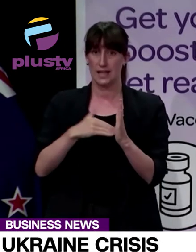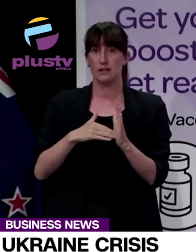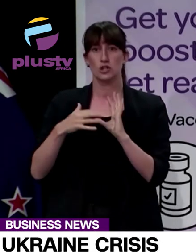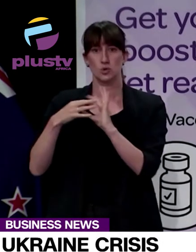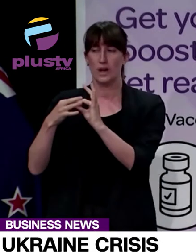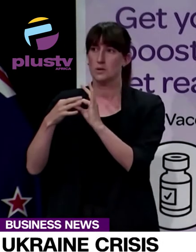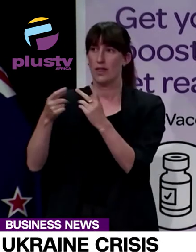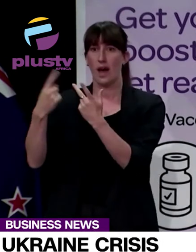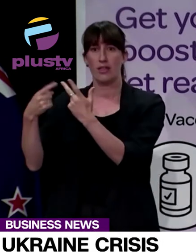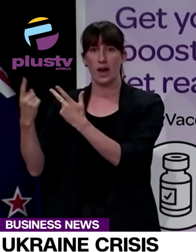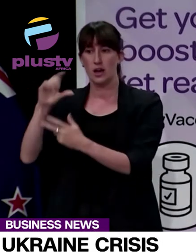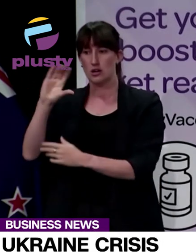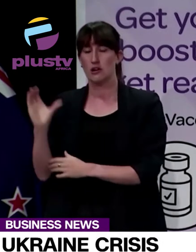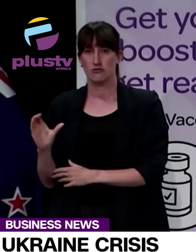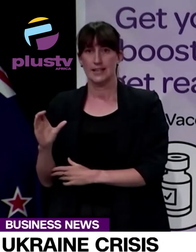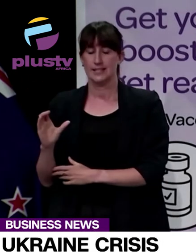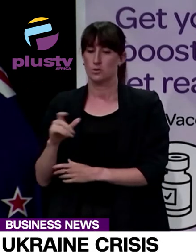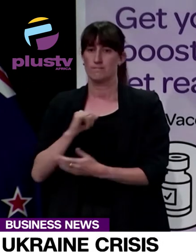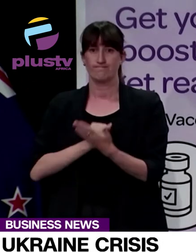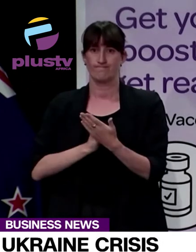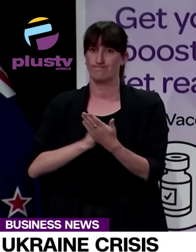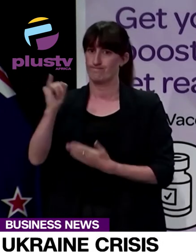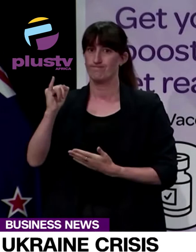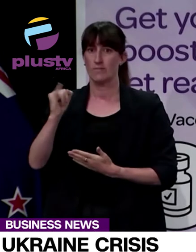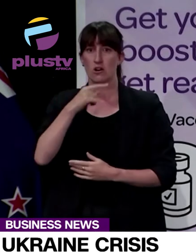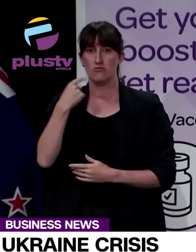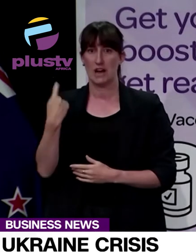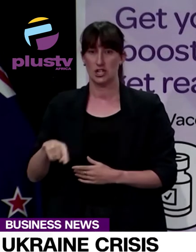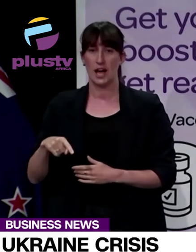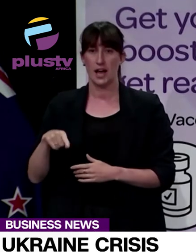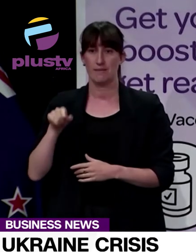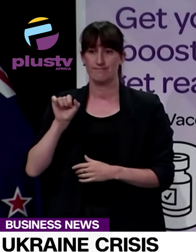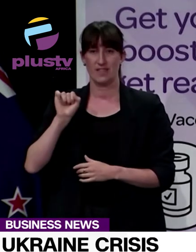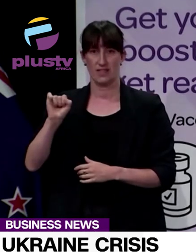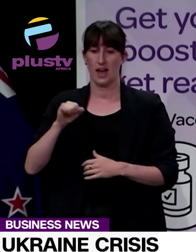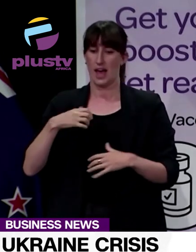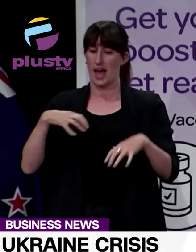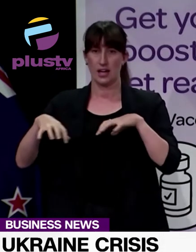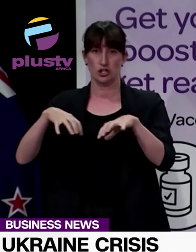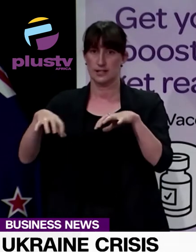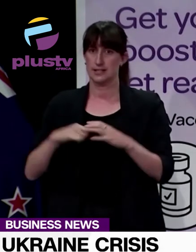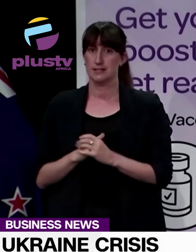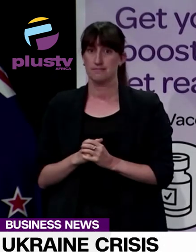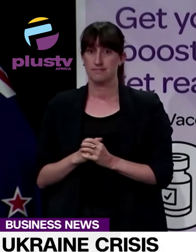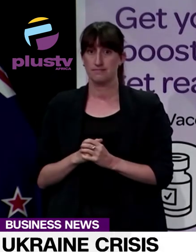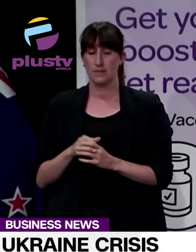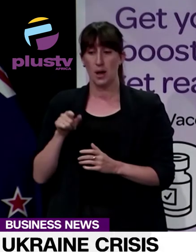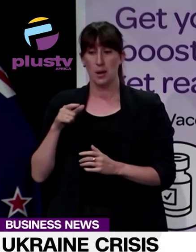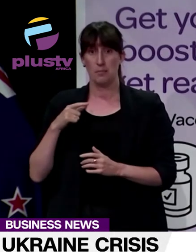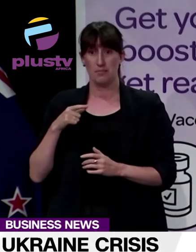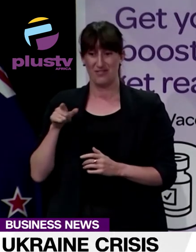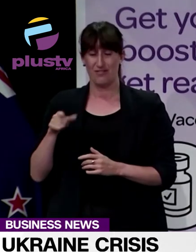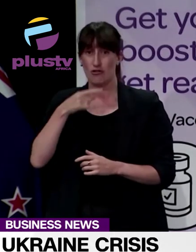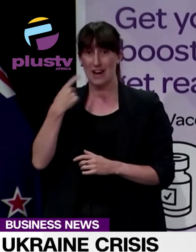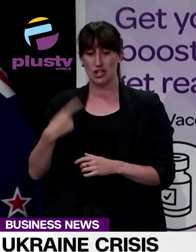immediately taken a range of measures against the Russian government. By choosing to pursue this entirely avoidable